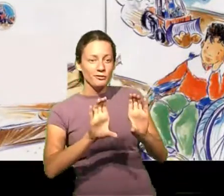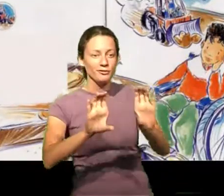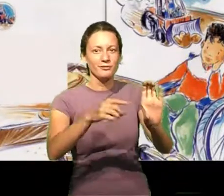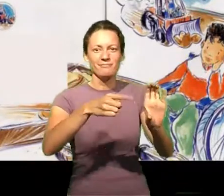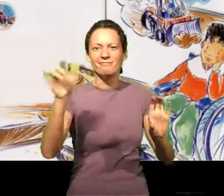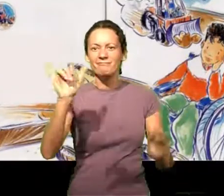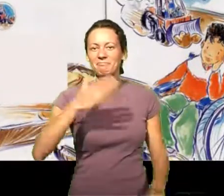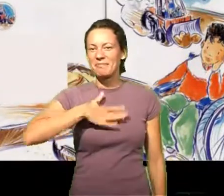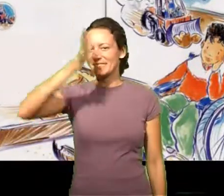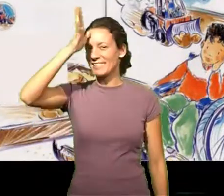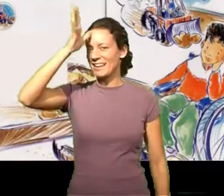just like my dad.